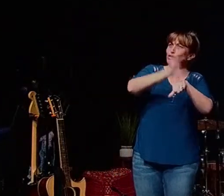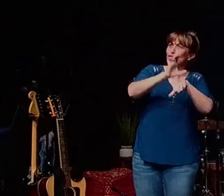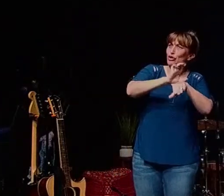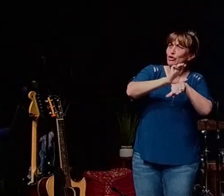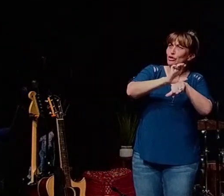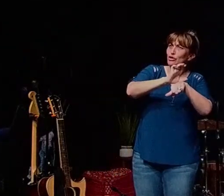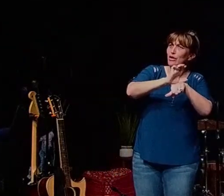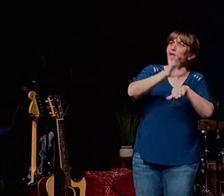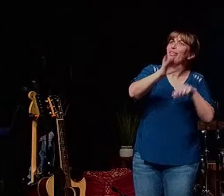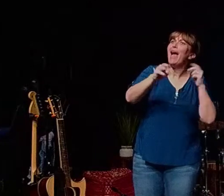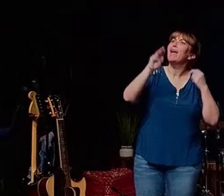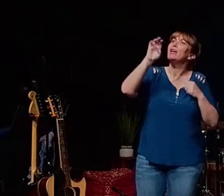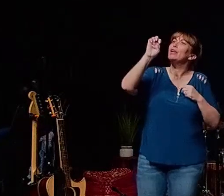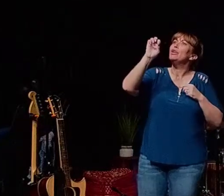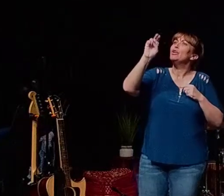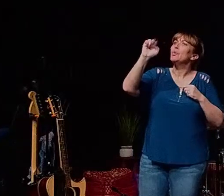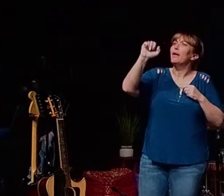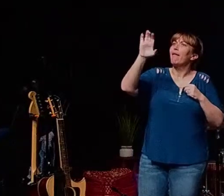missionary to africa